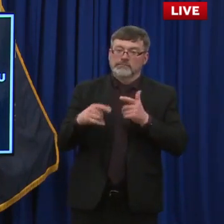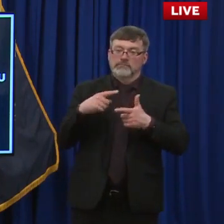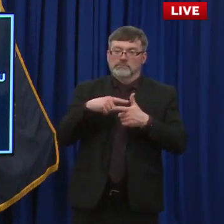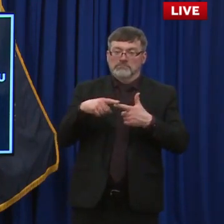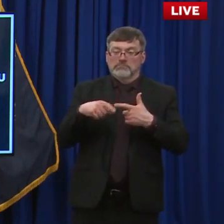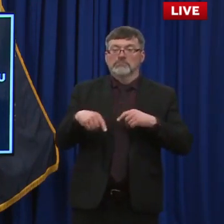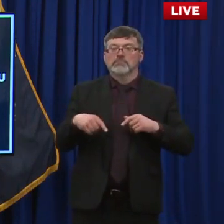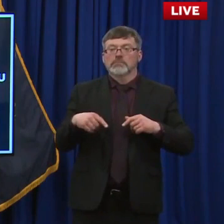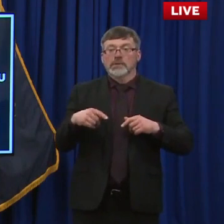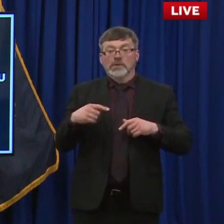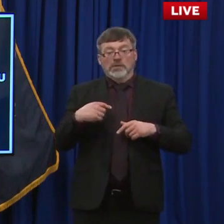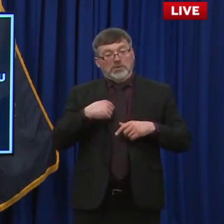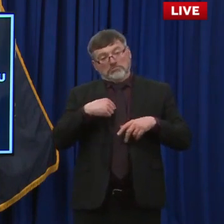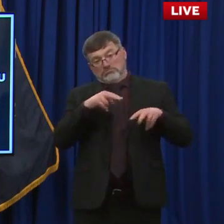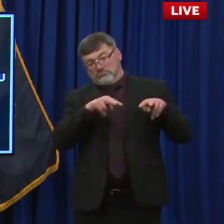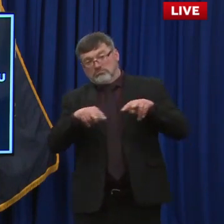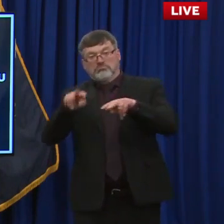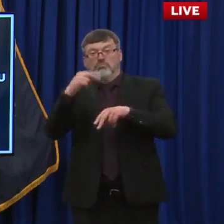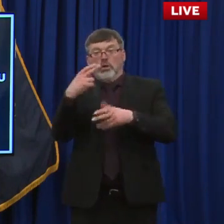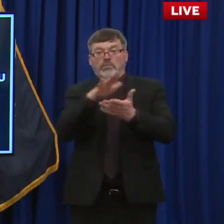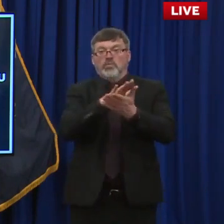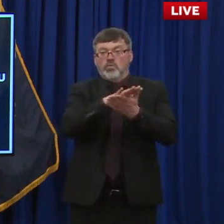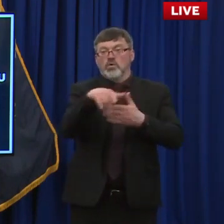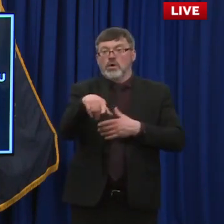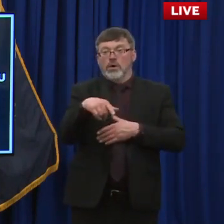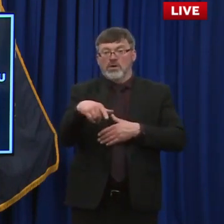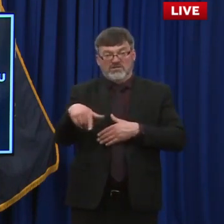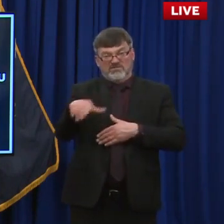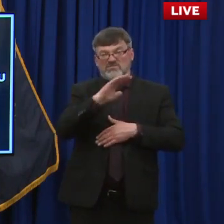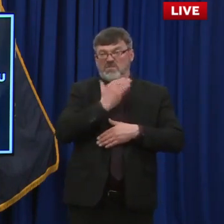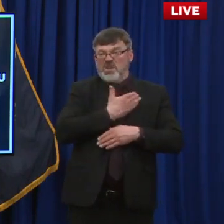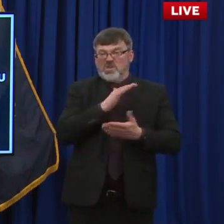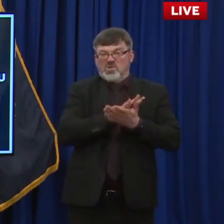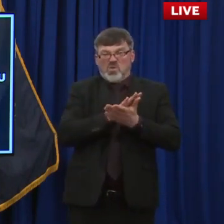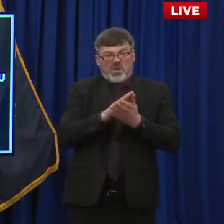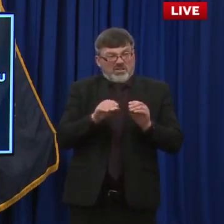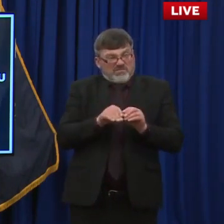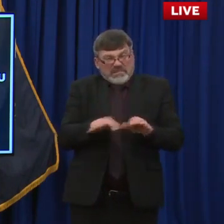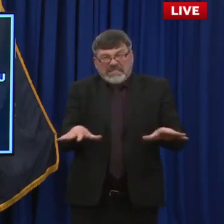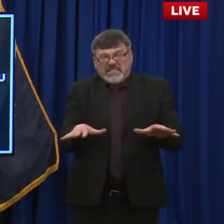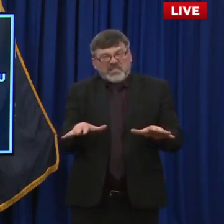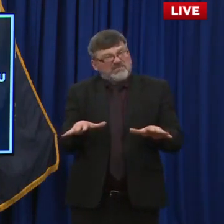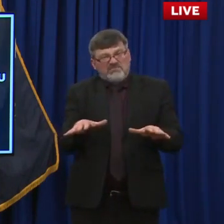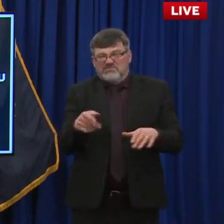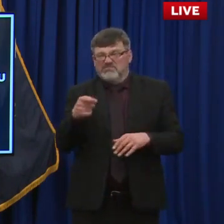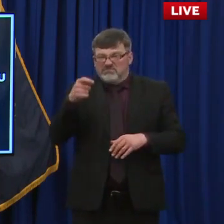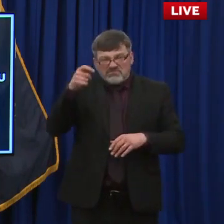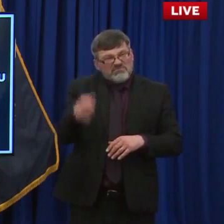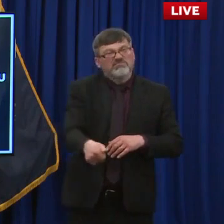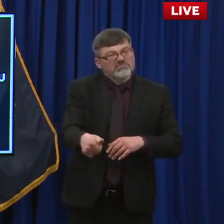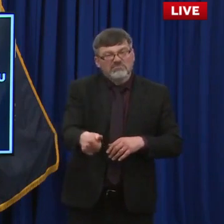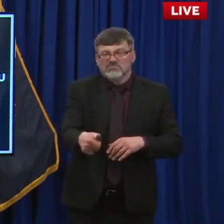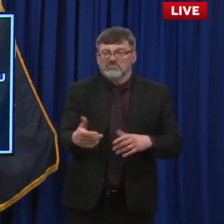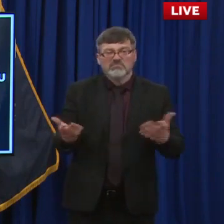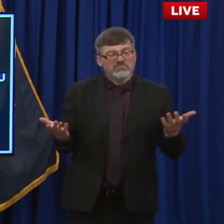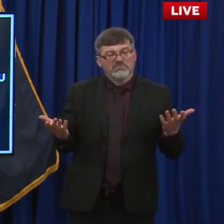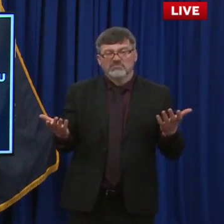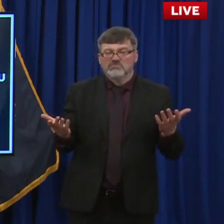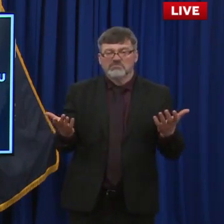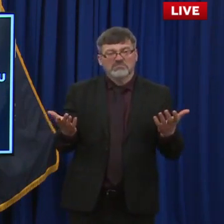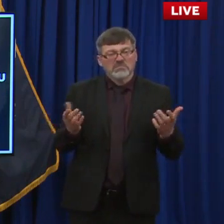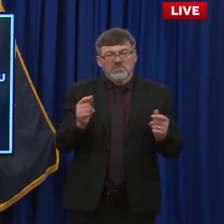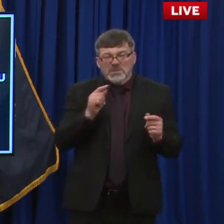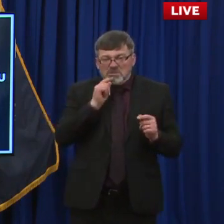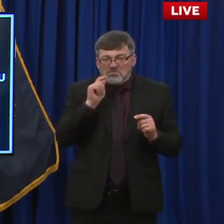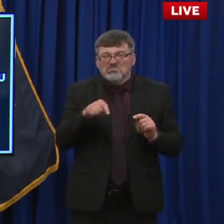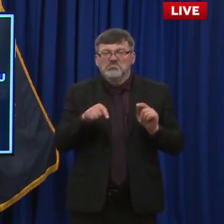schools to be low risk settings for spread of COVID-19. Um, and so right from the beginning of the school year, um, going back to